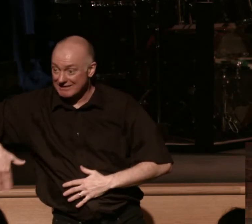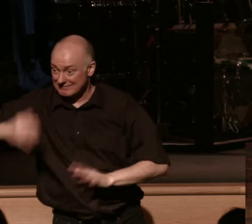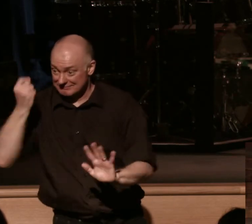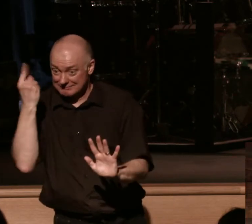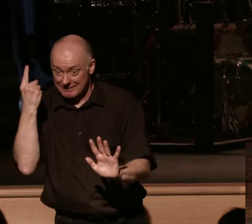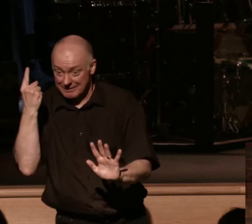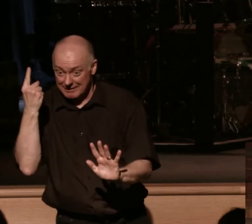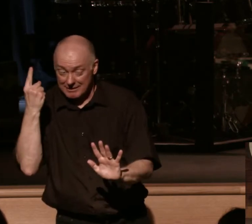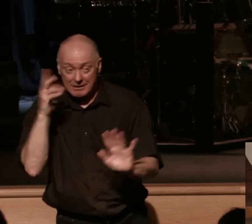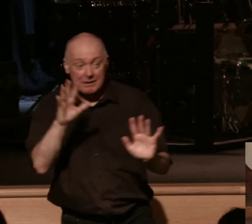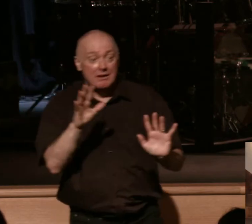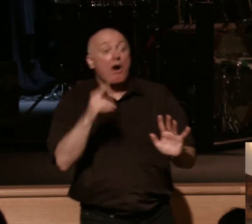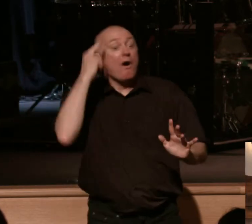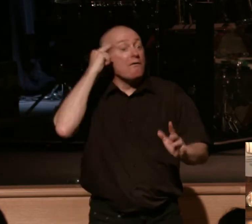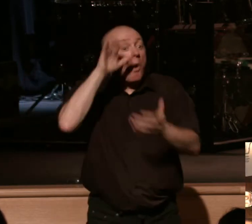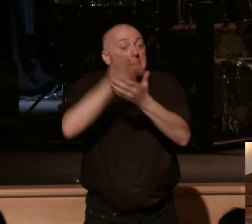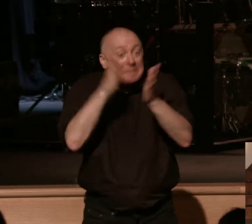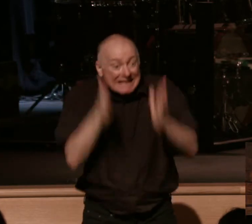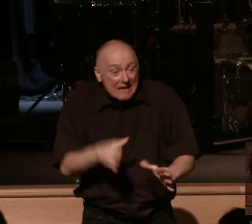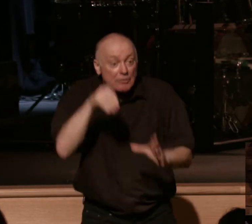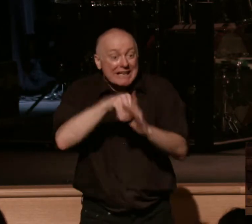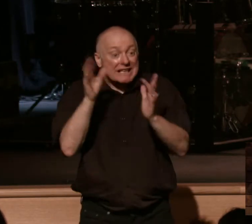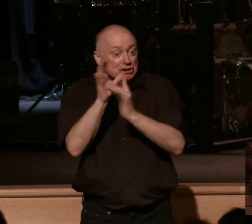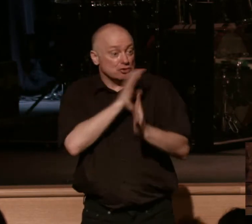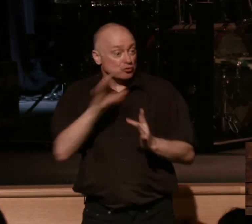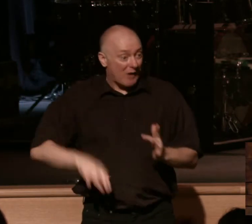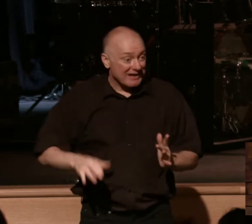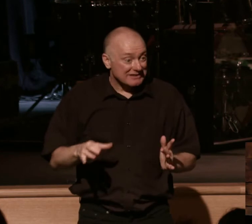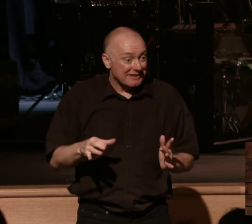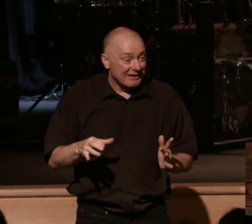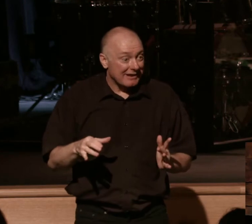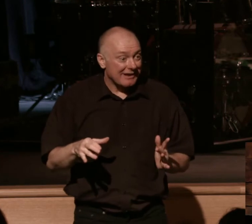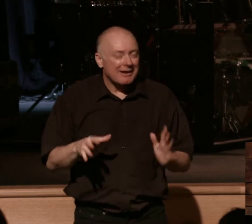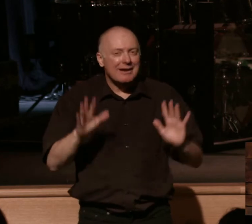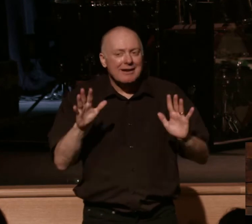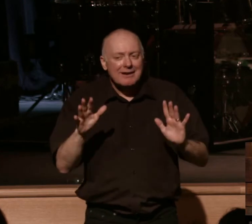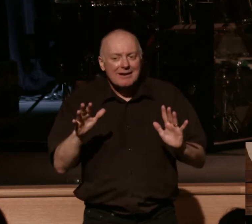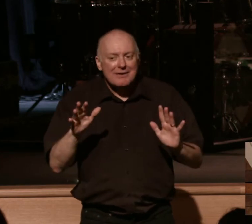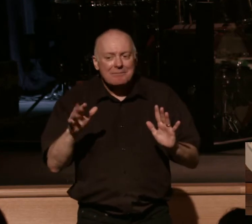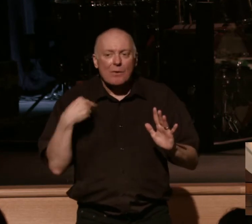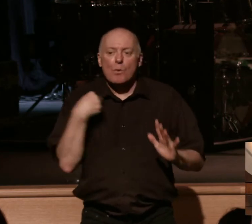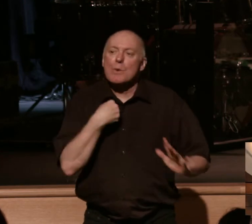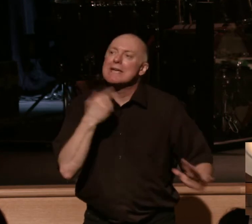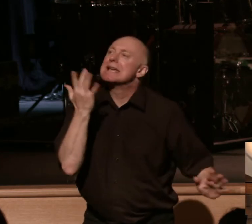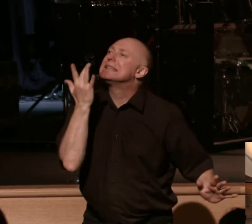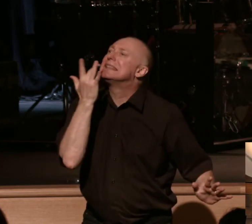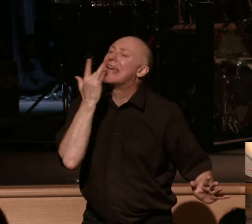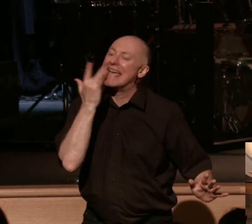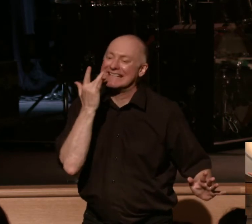So, for the believer in Jesus Christ, there's a taste of perfect glory.